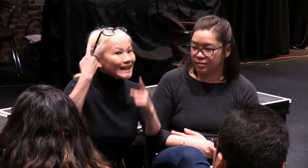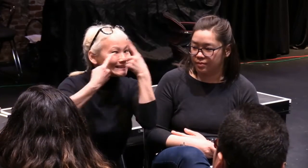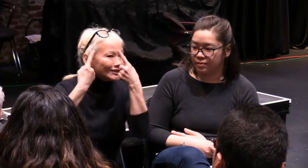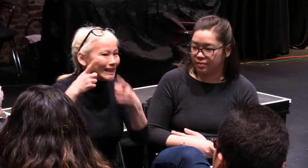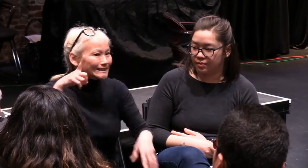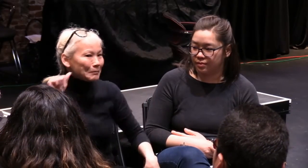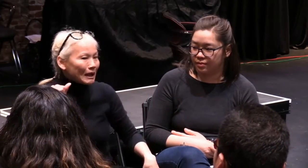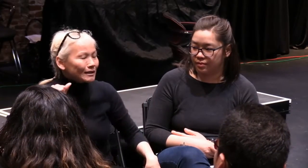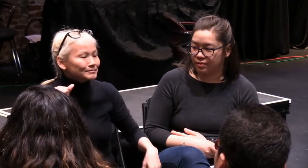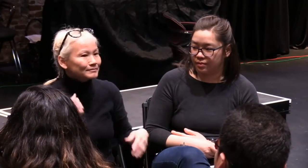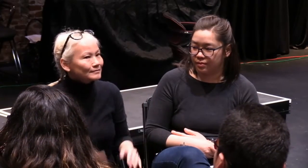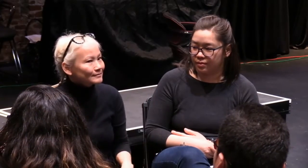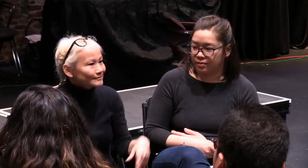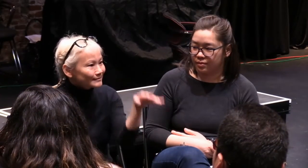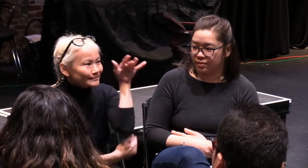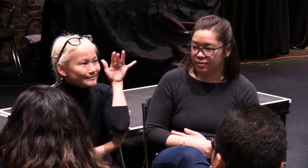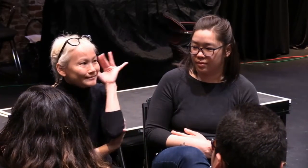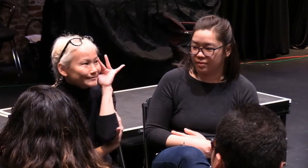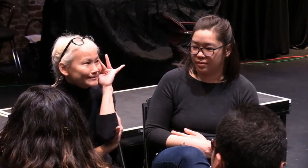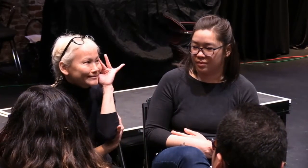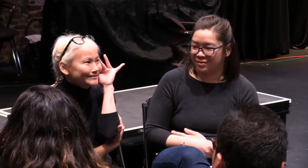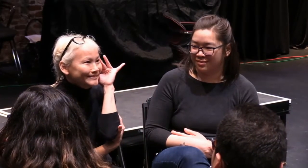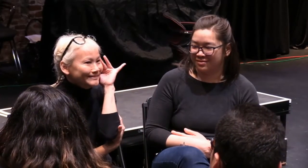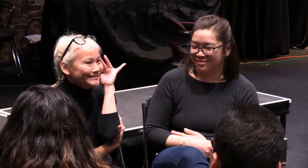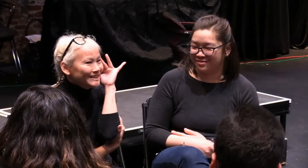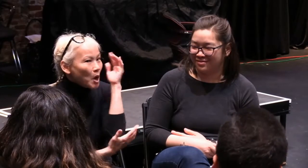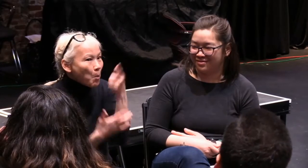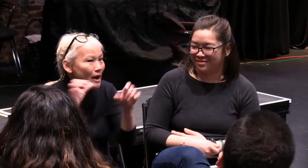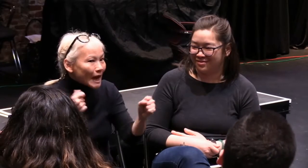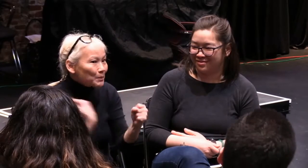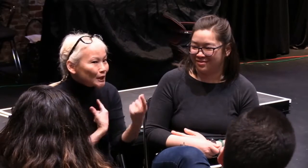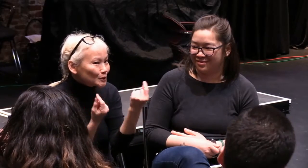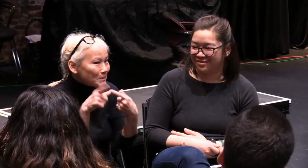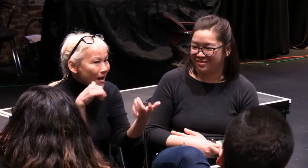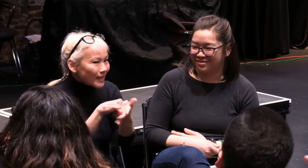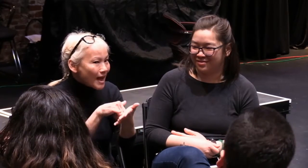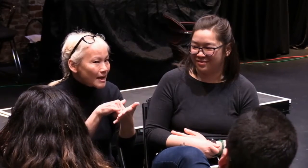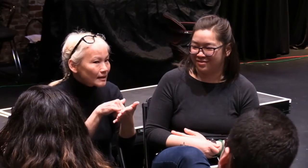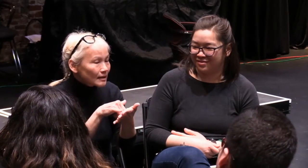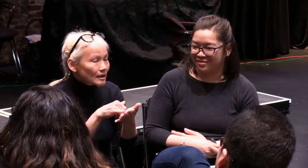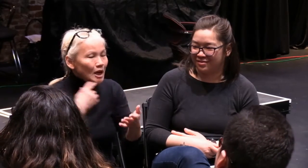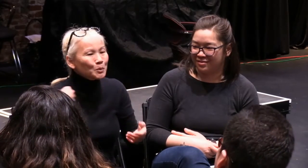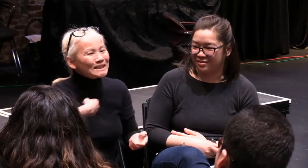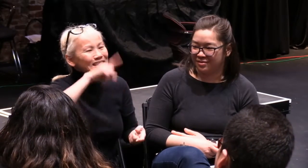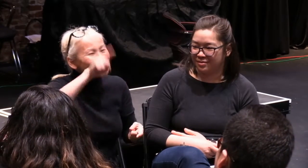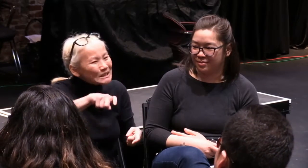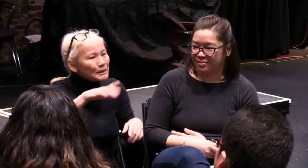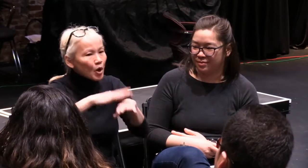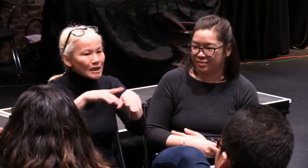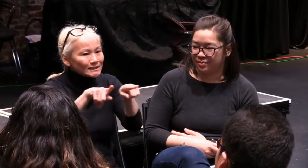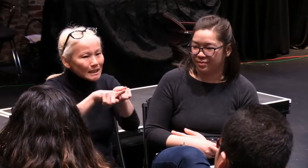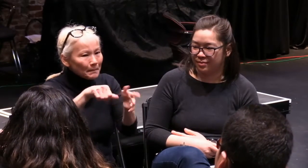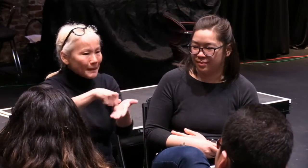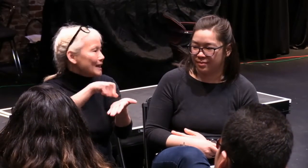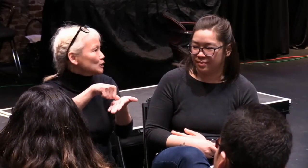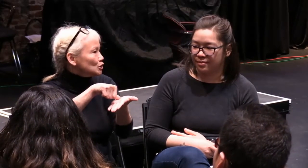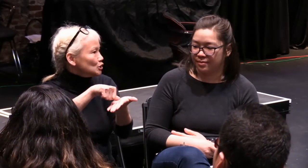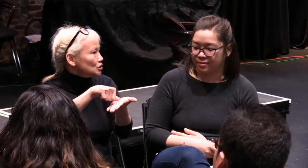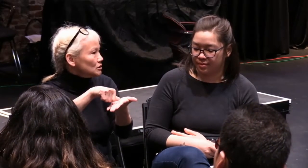disabled. And often this happens within the deaf community in terms of the majority perspective and how we fit into the world. We